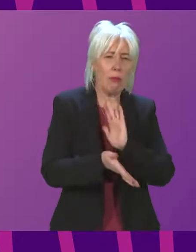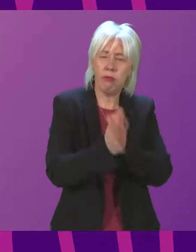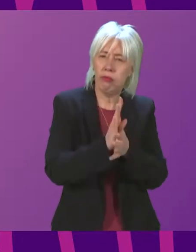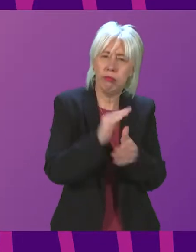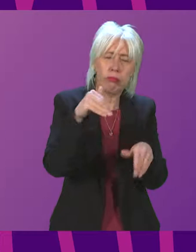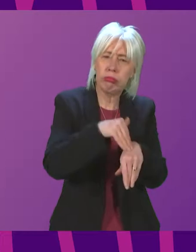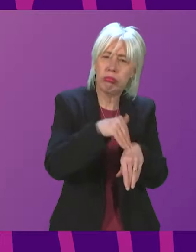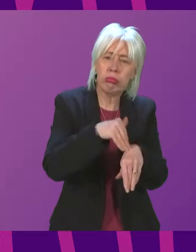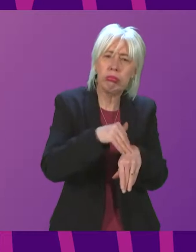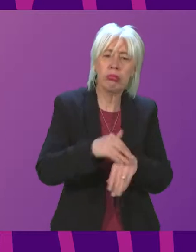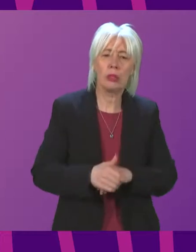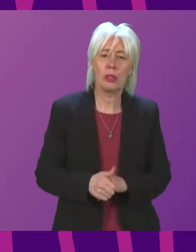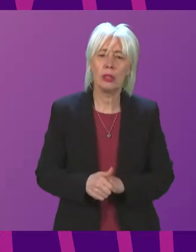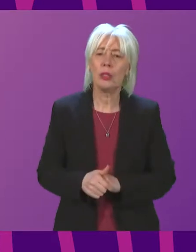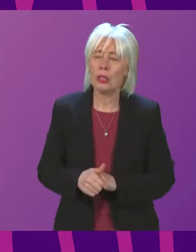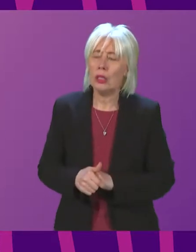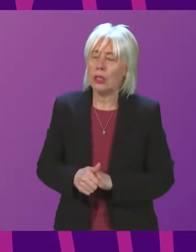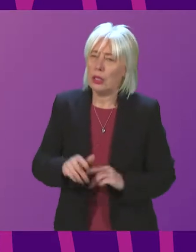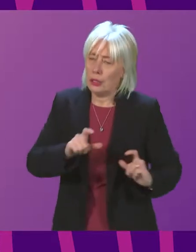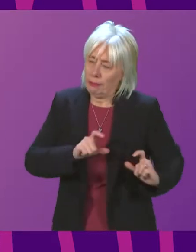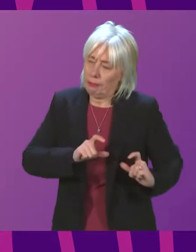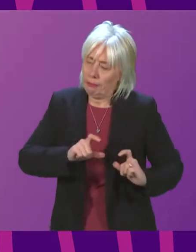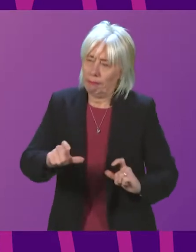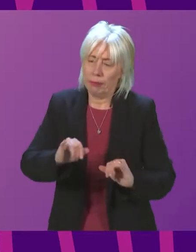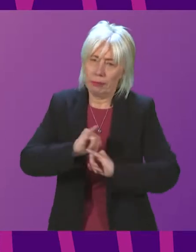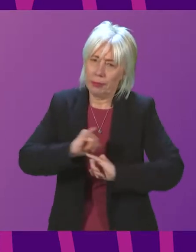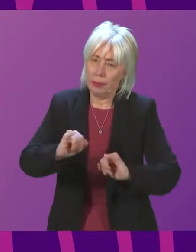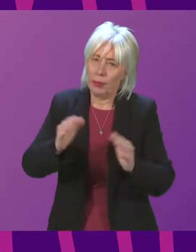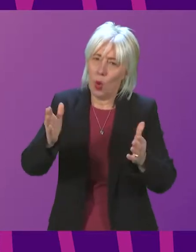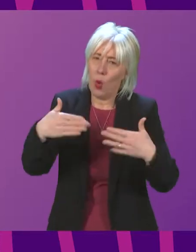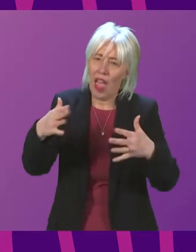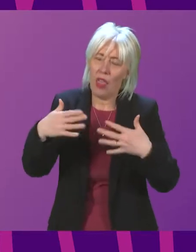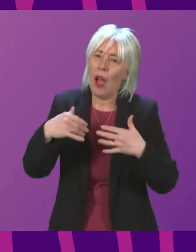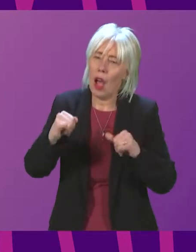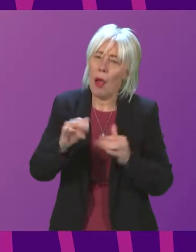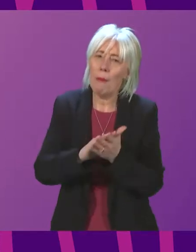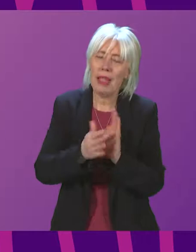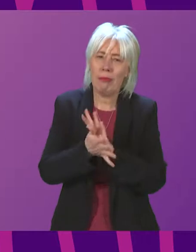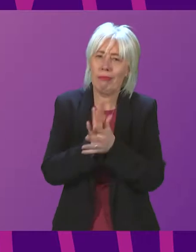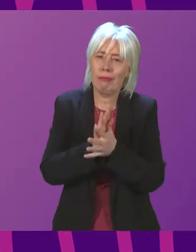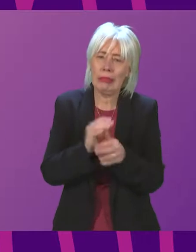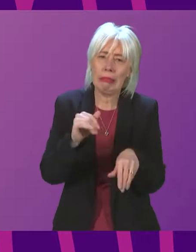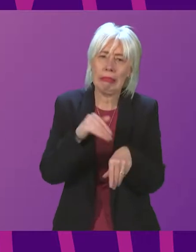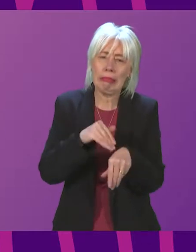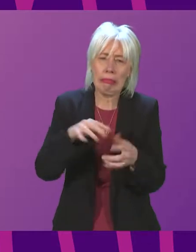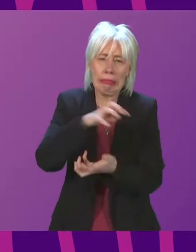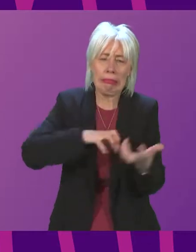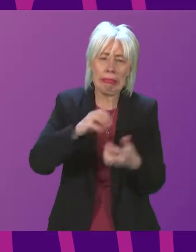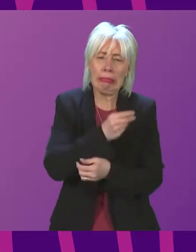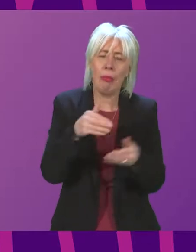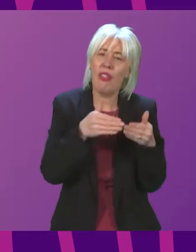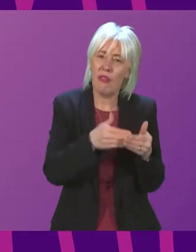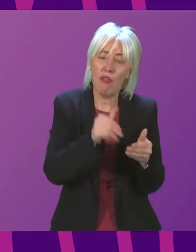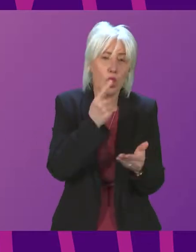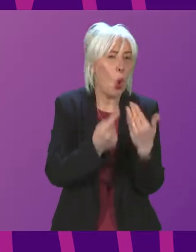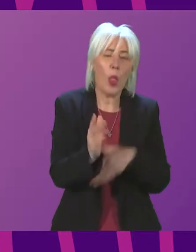We've experienced a sustained and prolonged period of severe weather which has caused disruption in ferry services for some island communities, not just